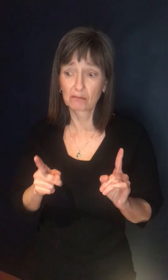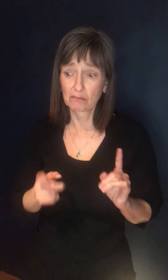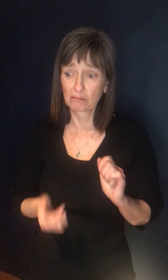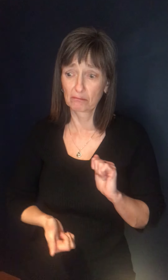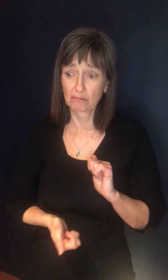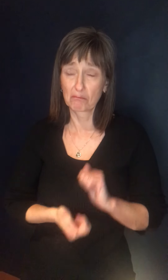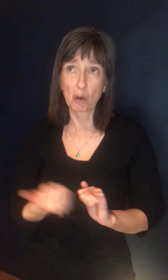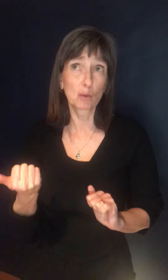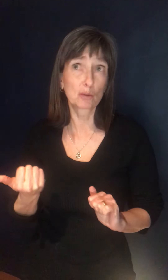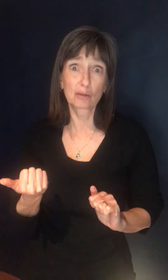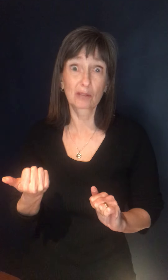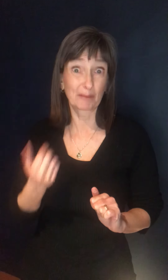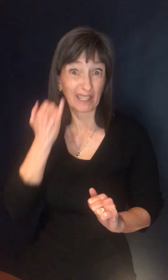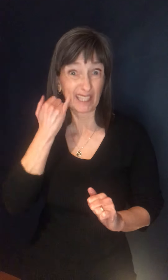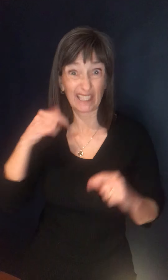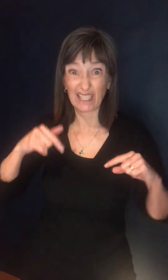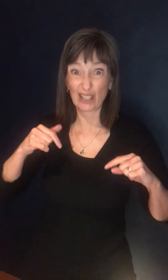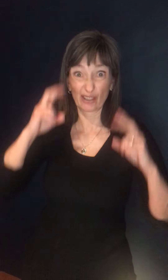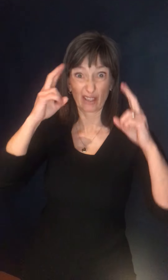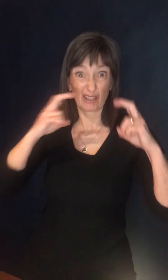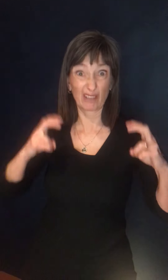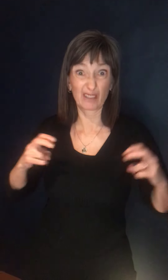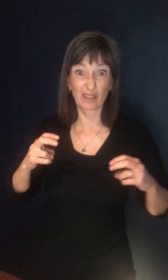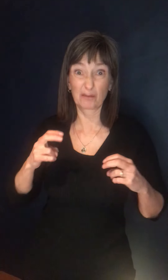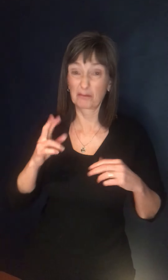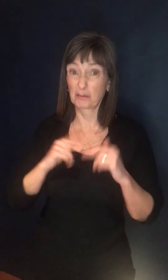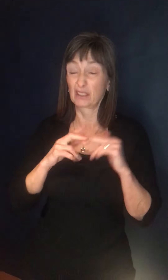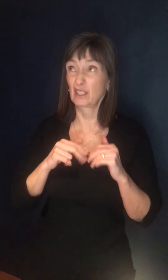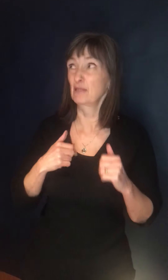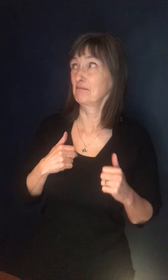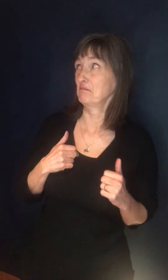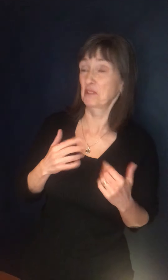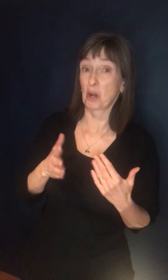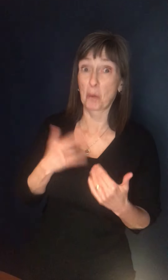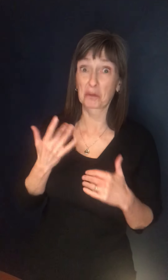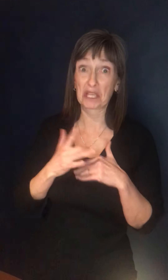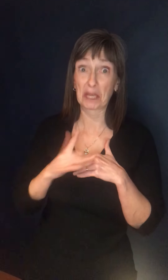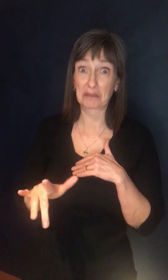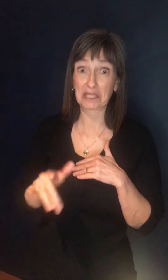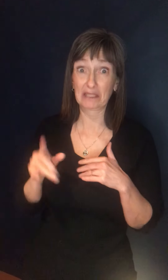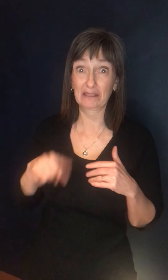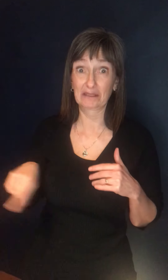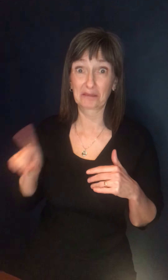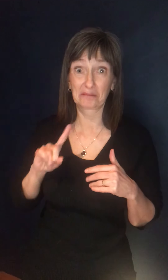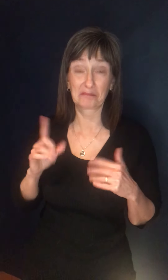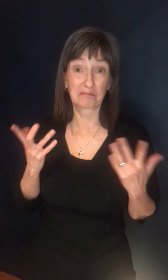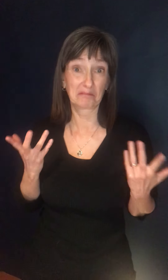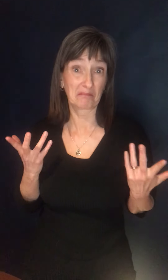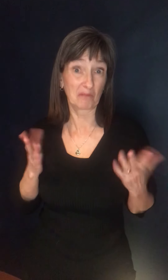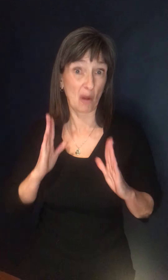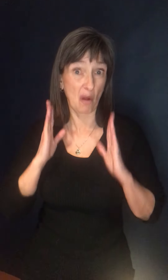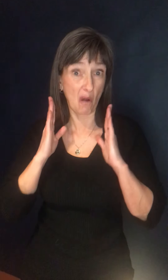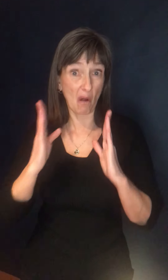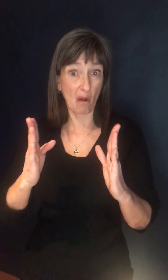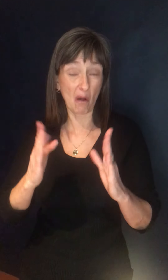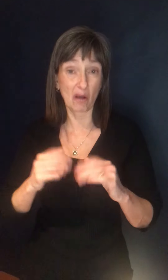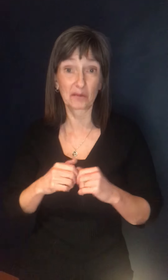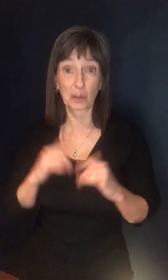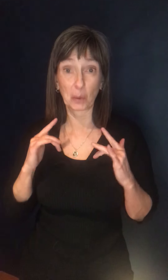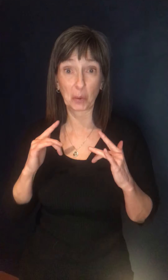I mean, the building is fairly empty here. think, uh, Fitzgerald and I would agree that the hallways are empty. Most people are working from home if they